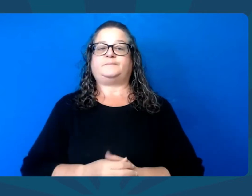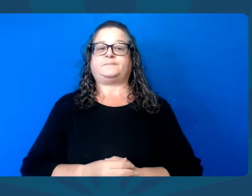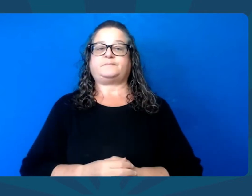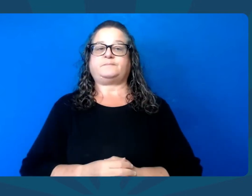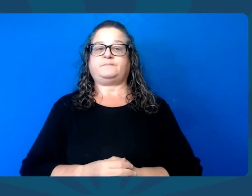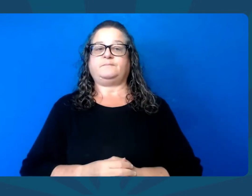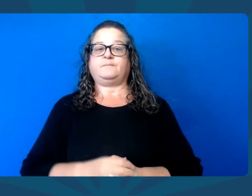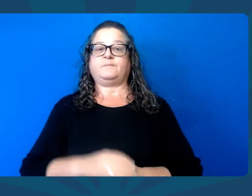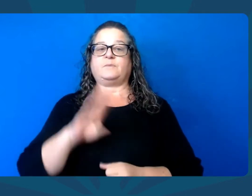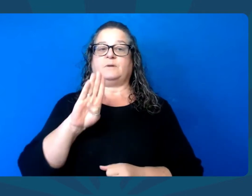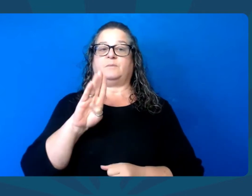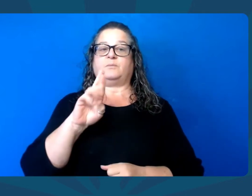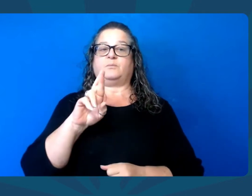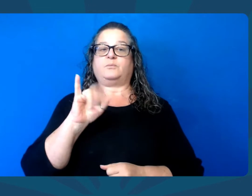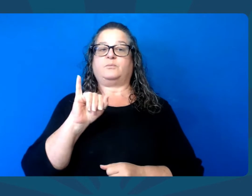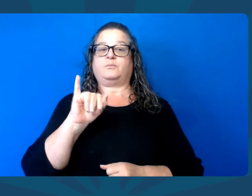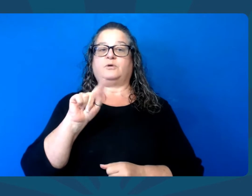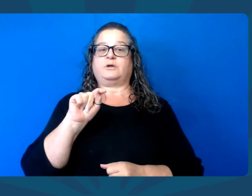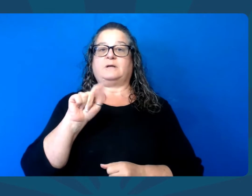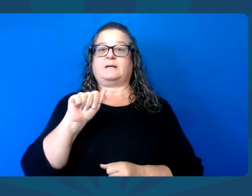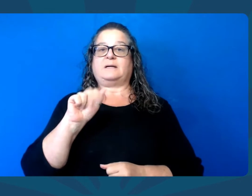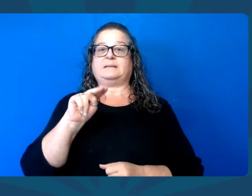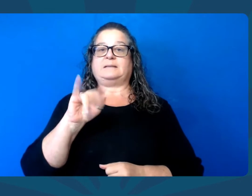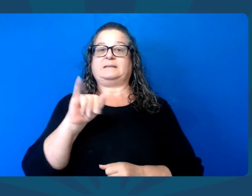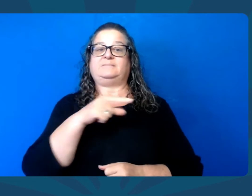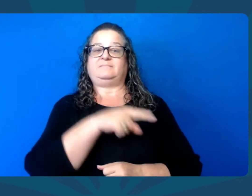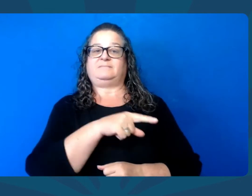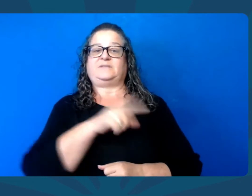Traditional Website None Listed